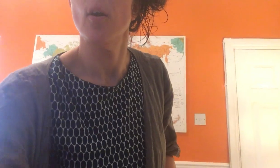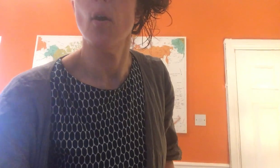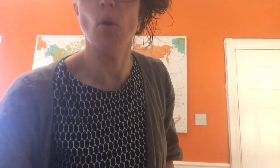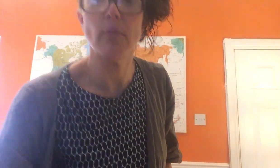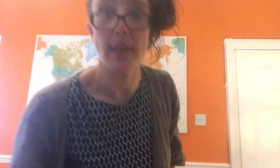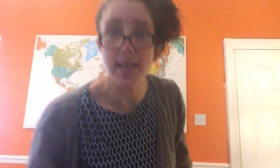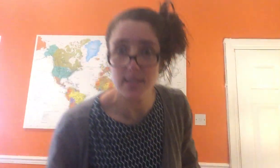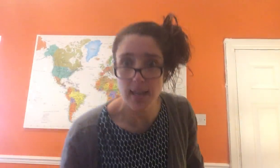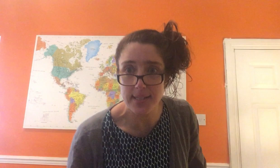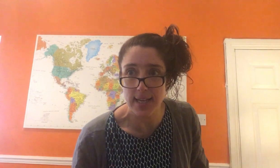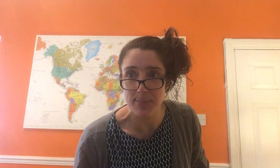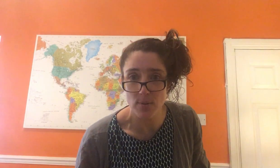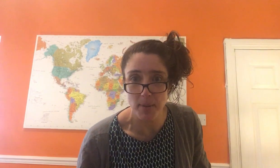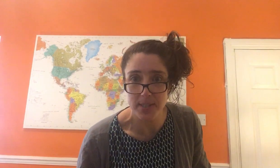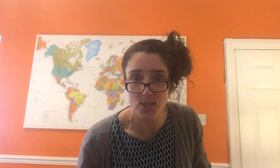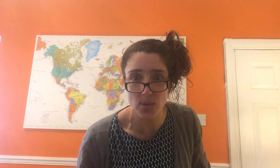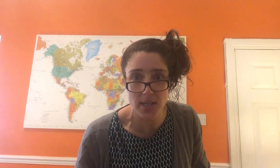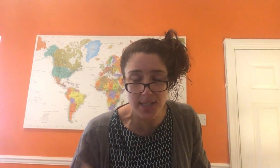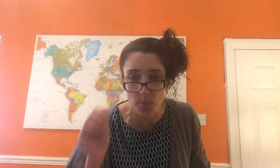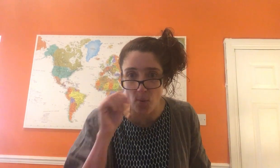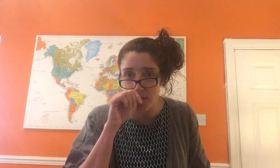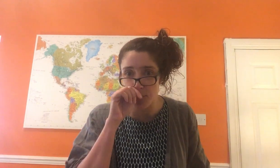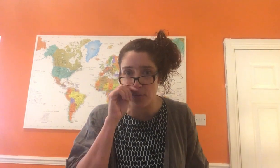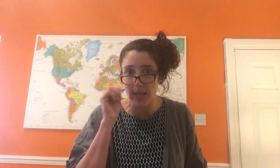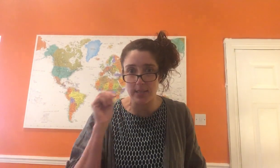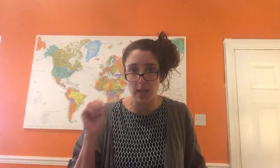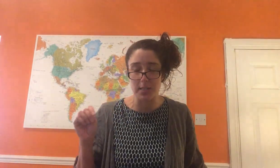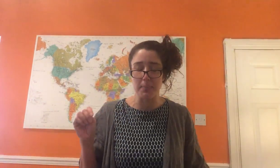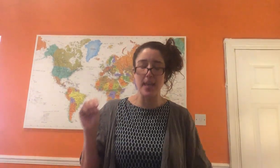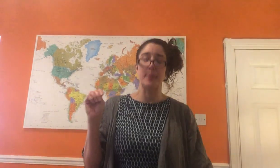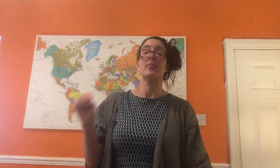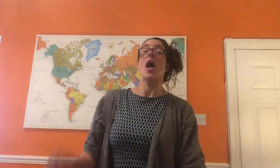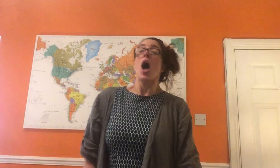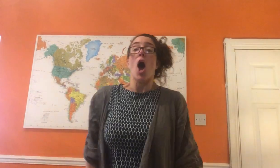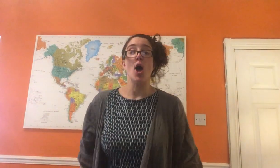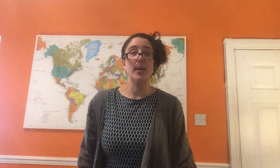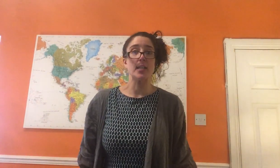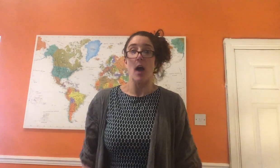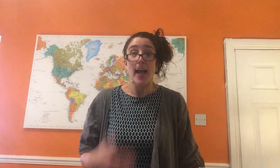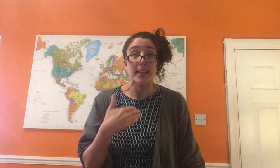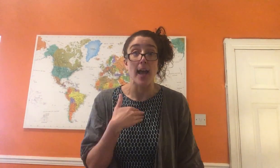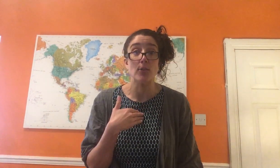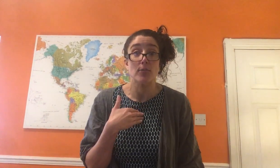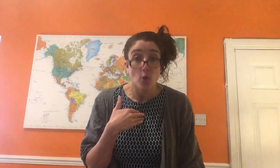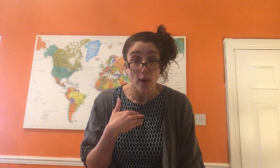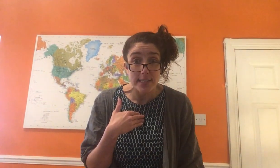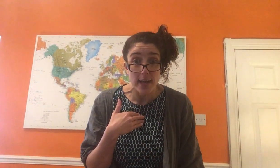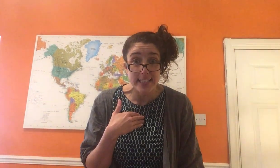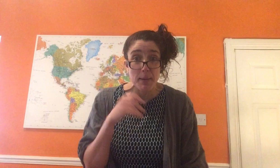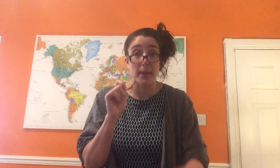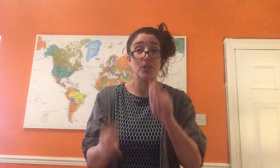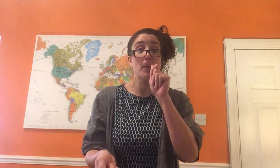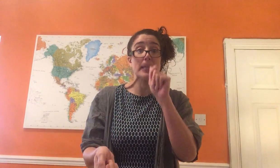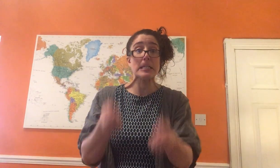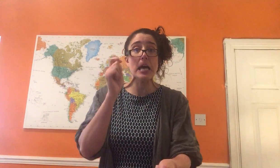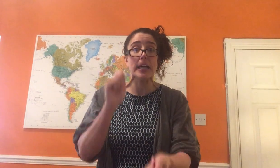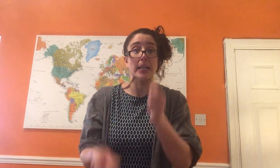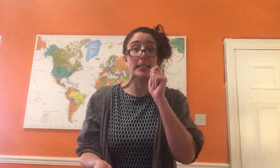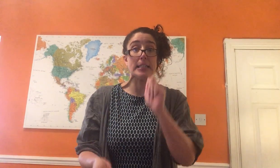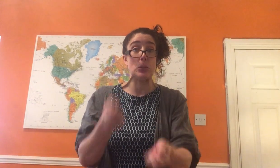Oh, there's the next animal coming to join us. I wonder what that's going to be. Okey-doke, I got excited about my drumming, didn't I? And I did it